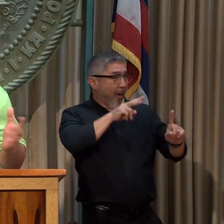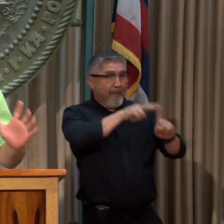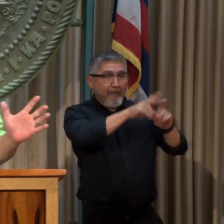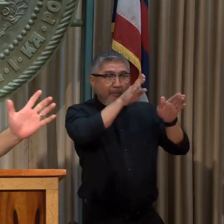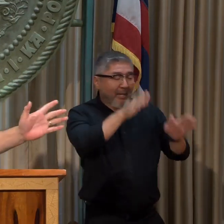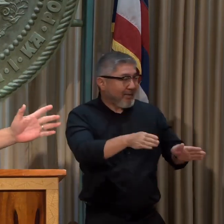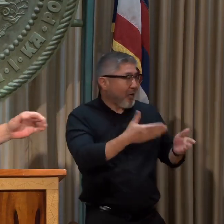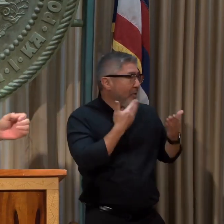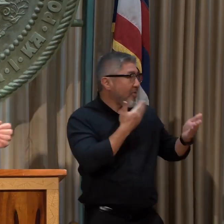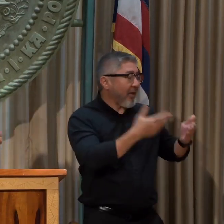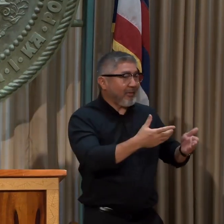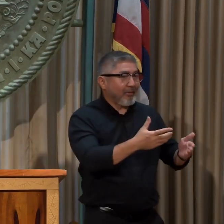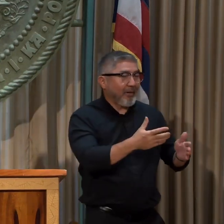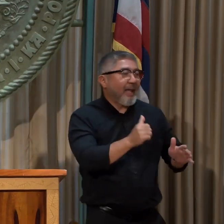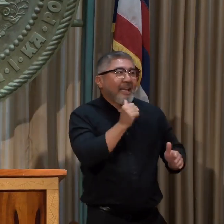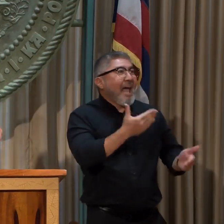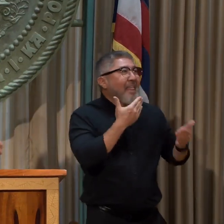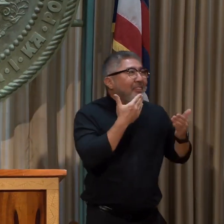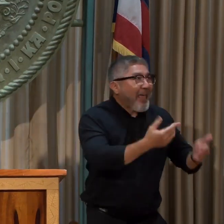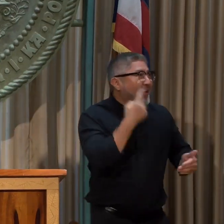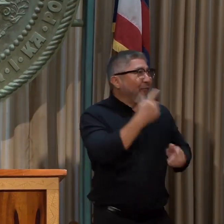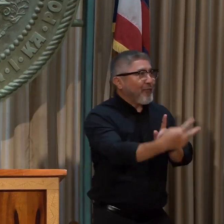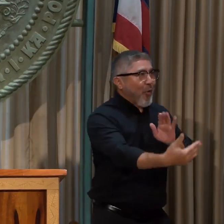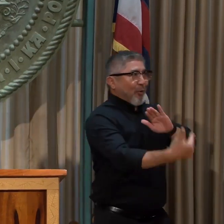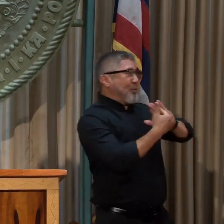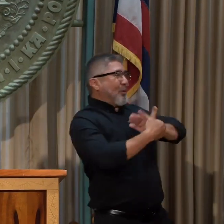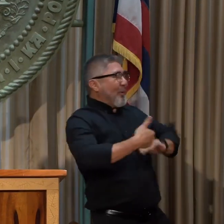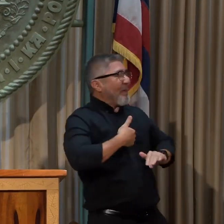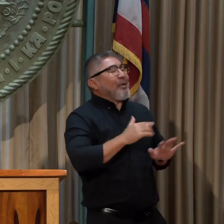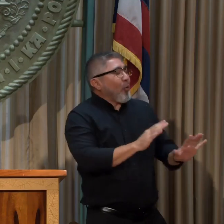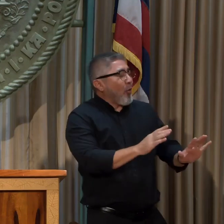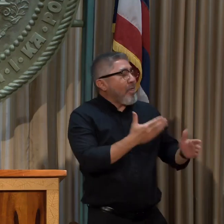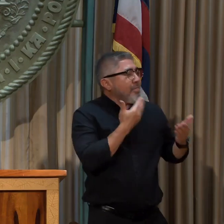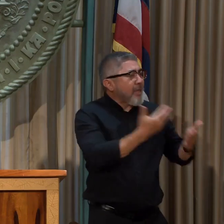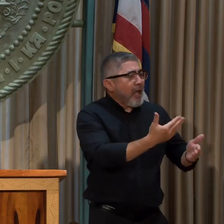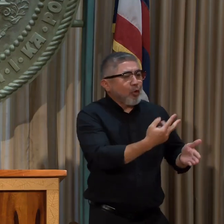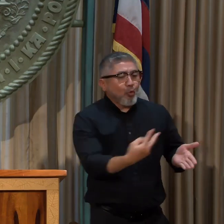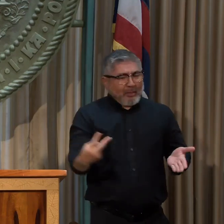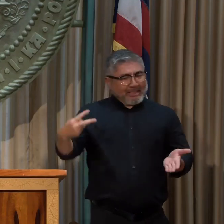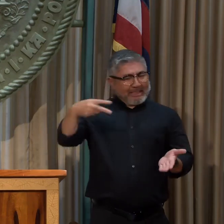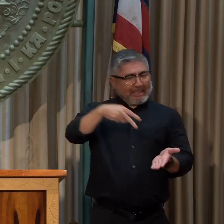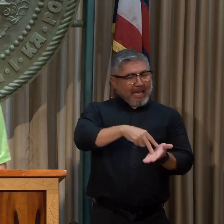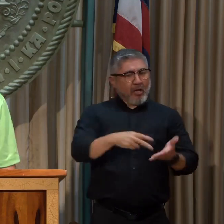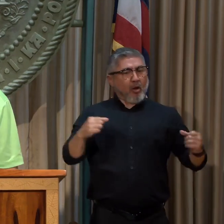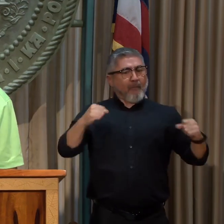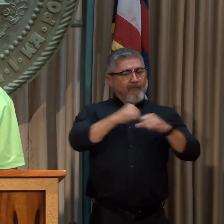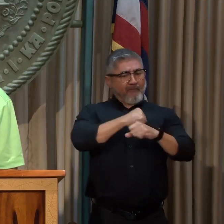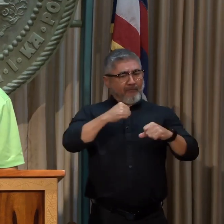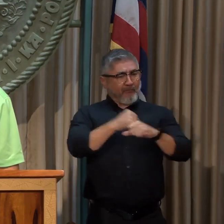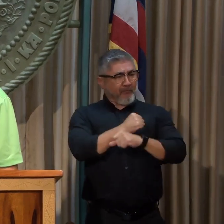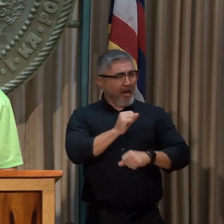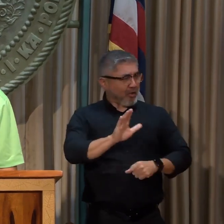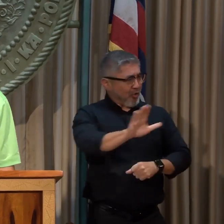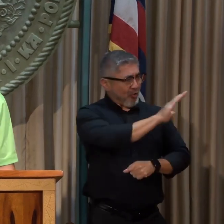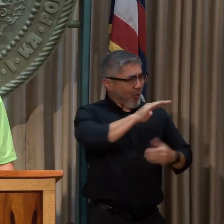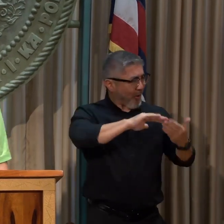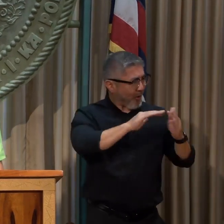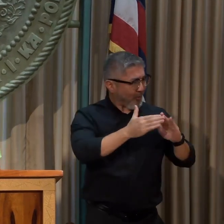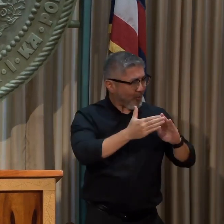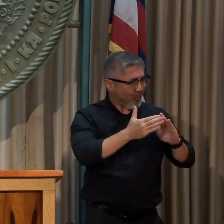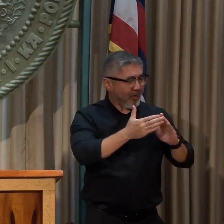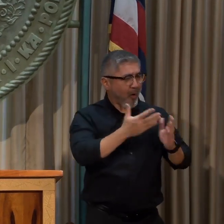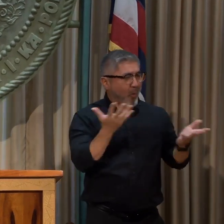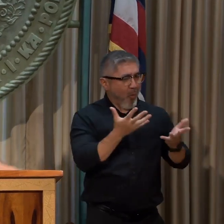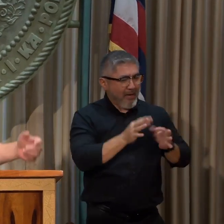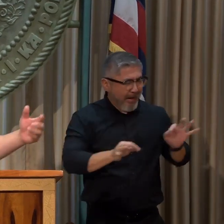suing me, but for making sure that you stand up and protect your communities, for speaking out on what you believe is important. Governor, in